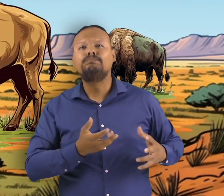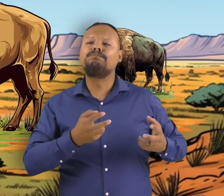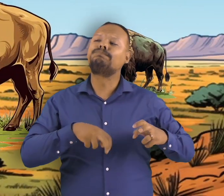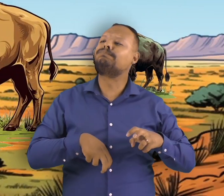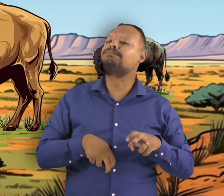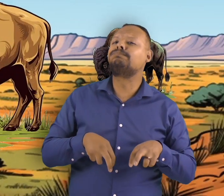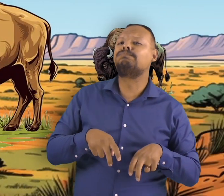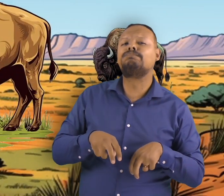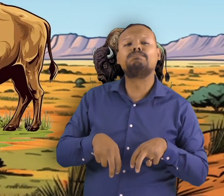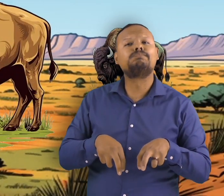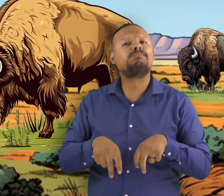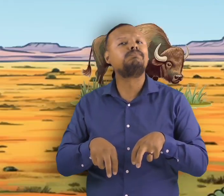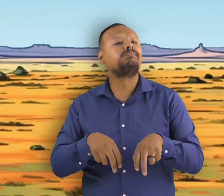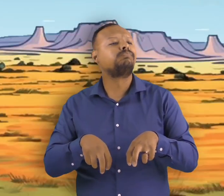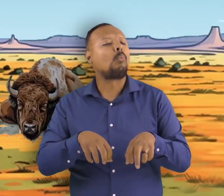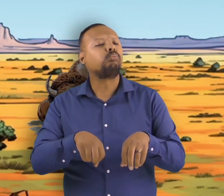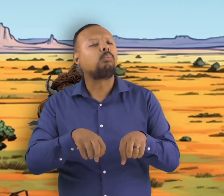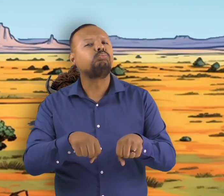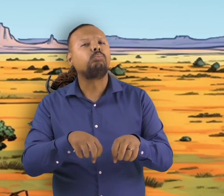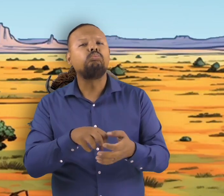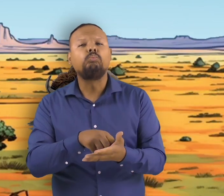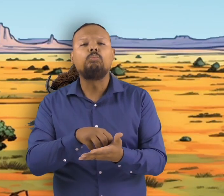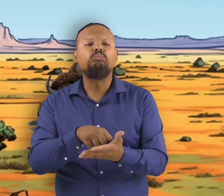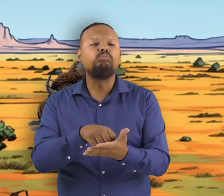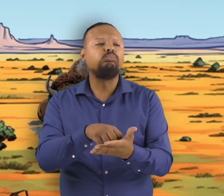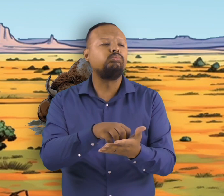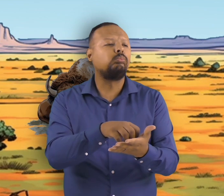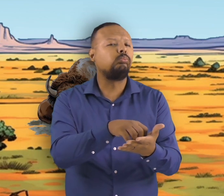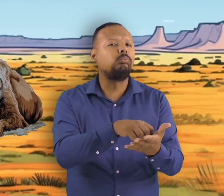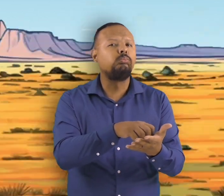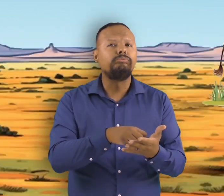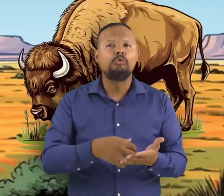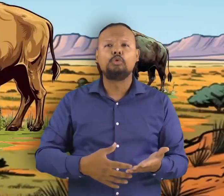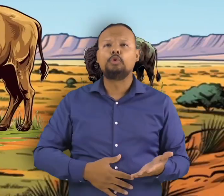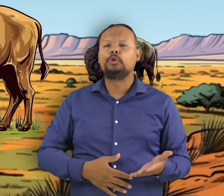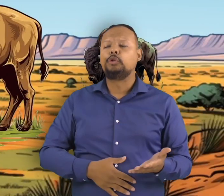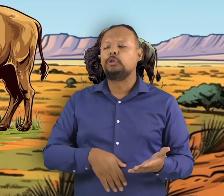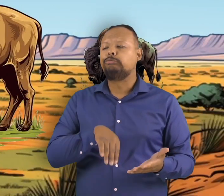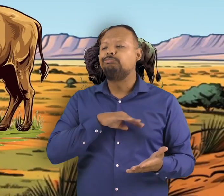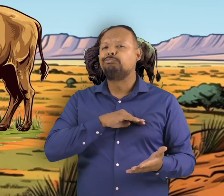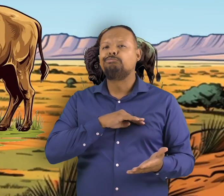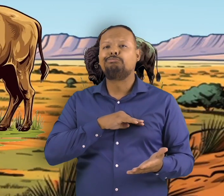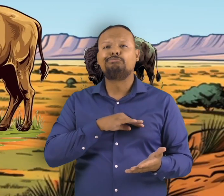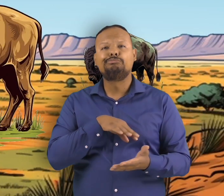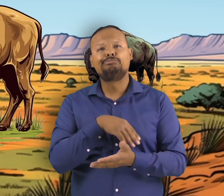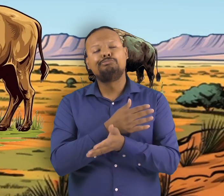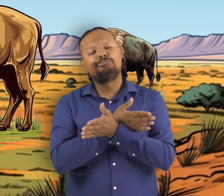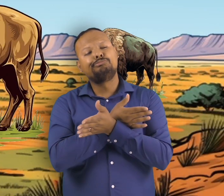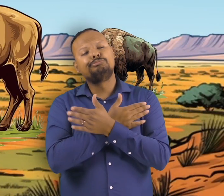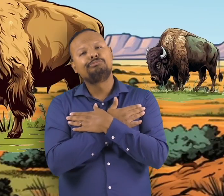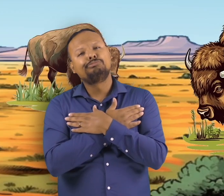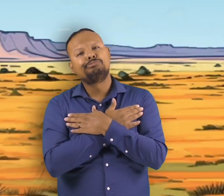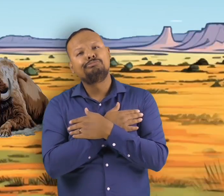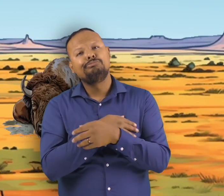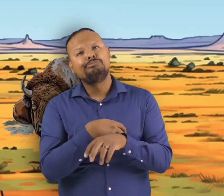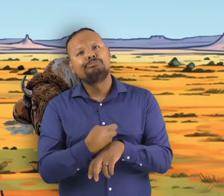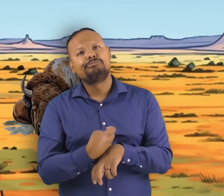eat their fill and then rest then they go out to eat more and come back to rest